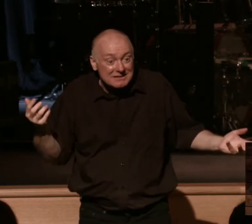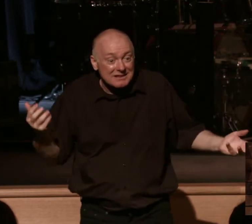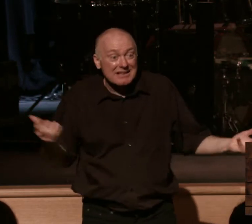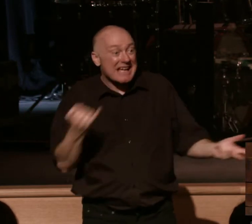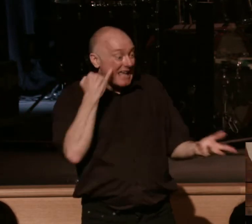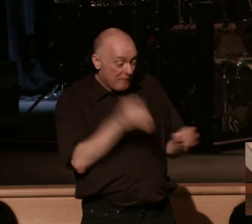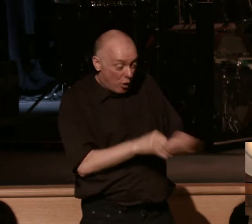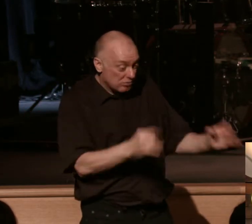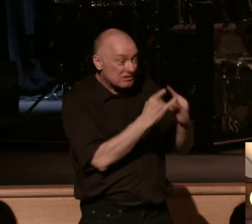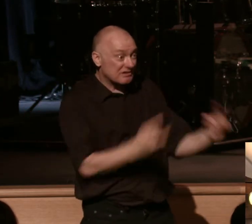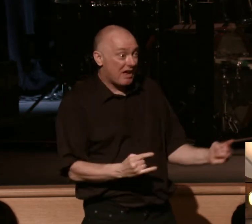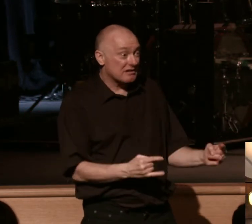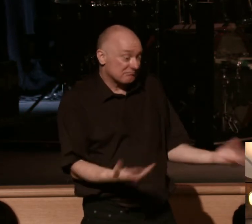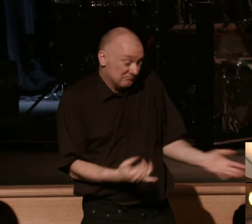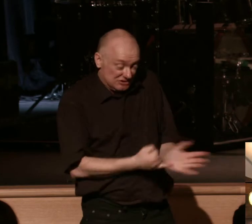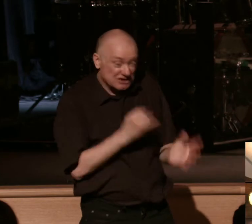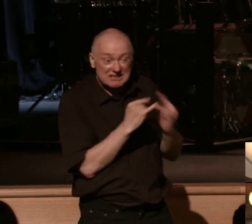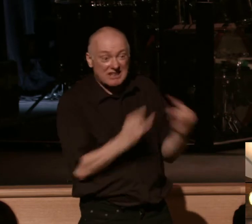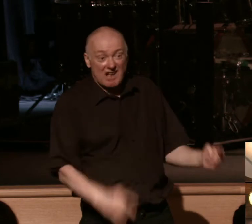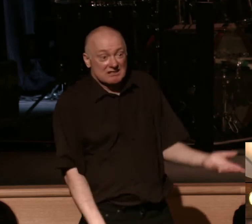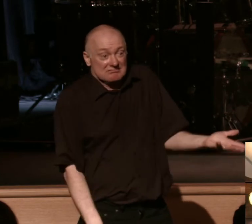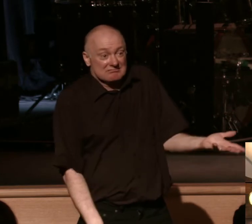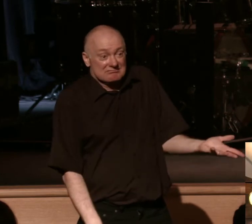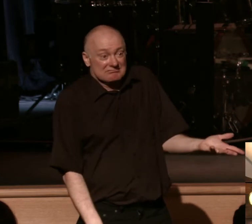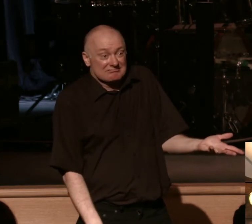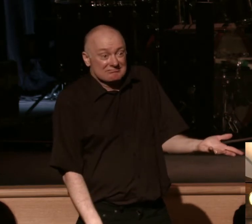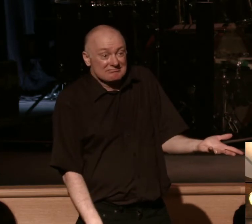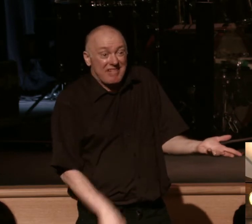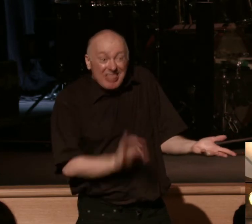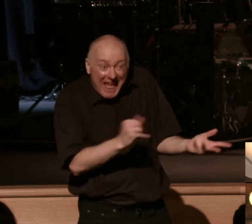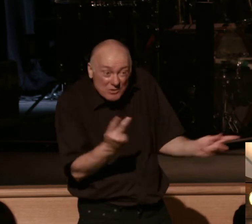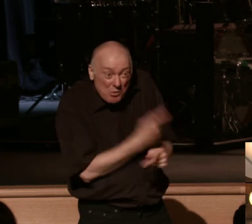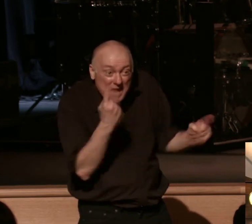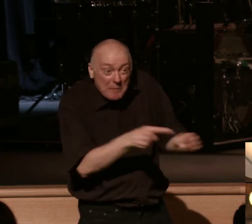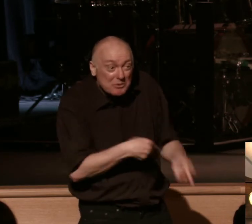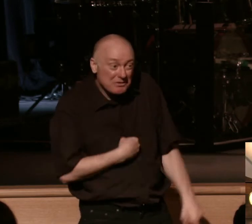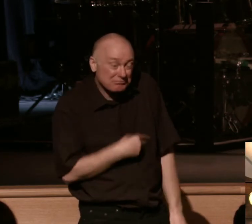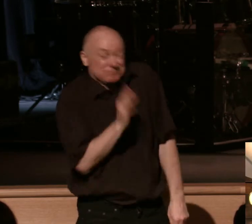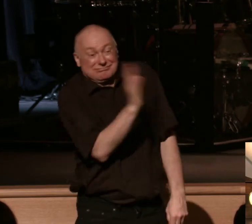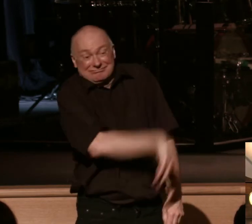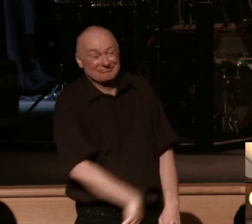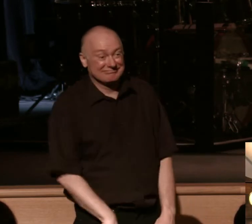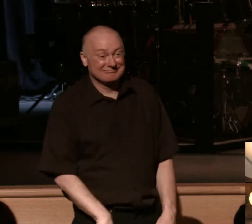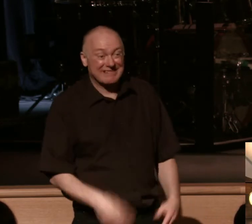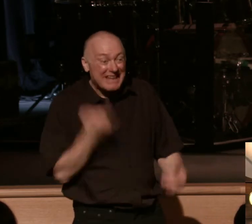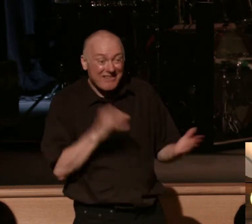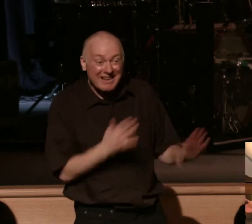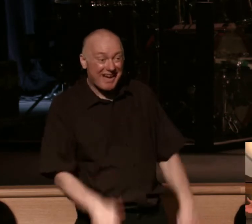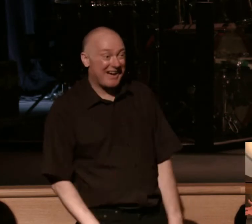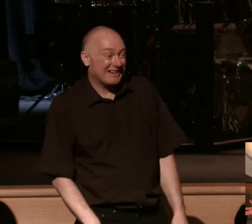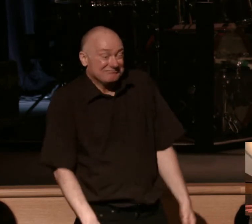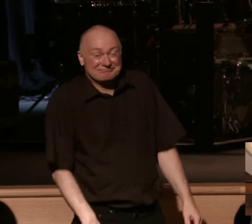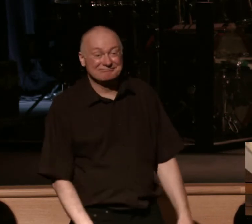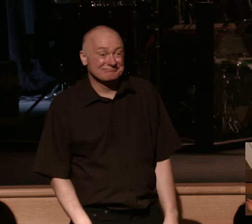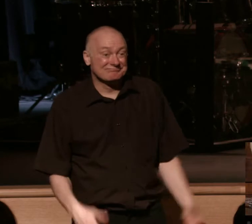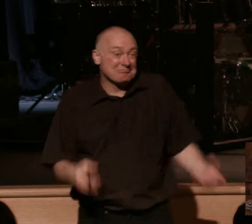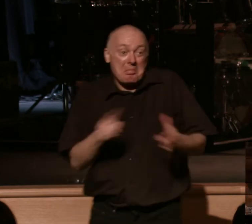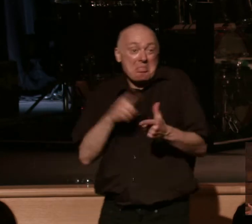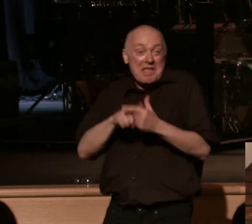lose the tent, but it's just a tent. So if that's the worst thing that happens to me is physical death, that opens the entranceway into eternal life.